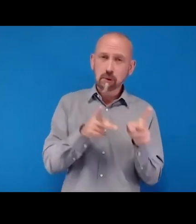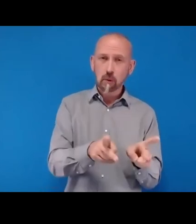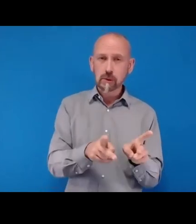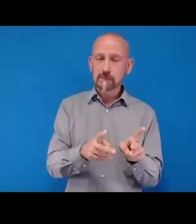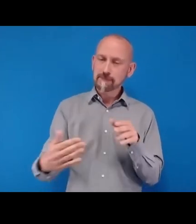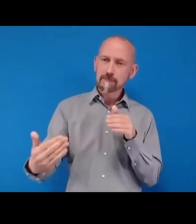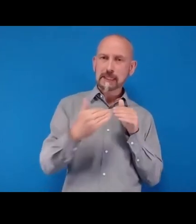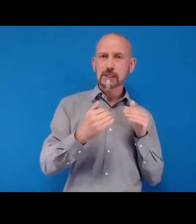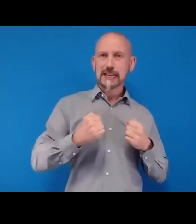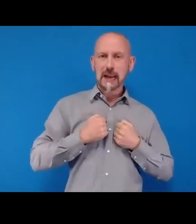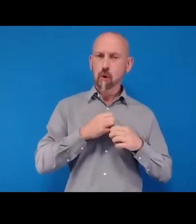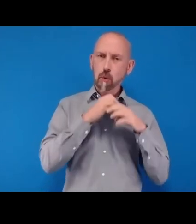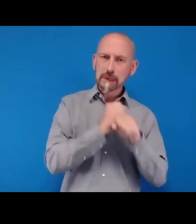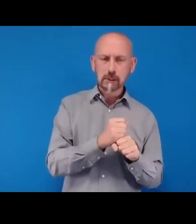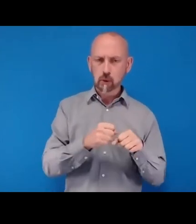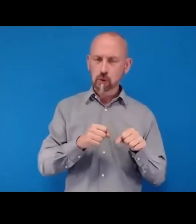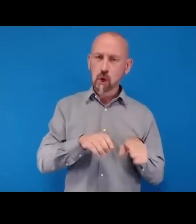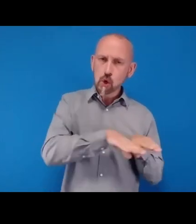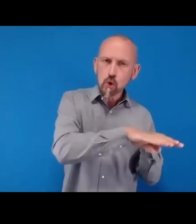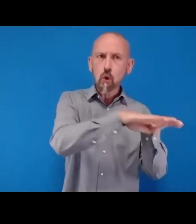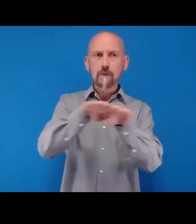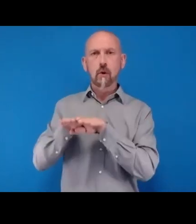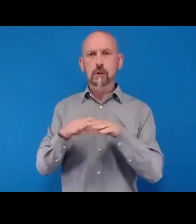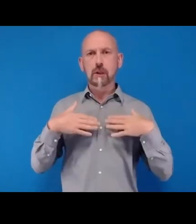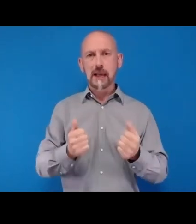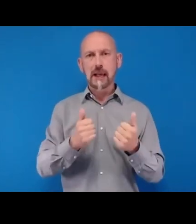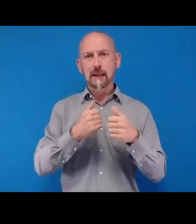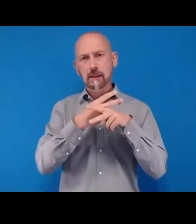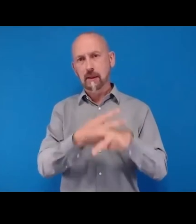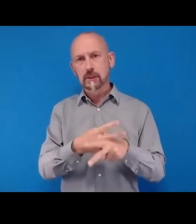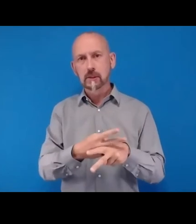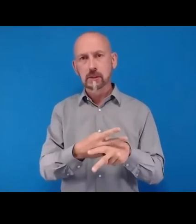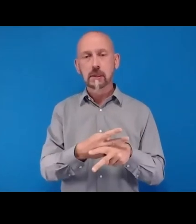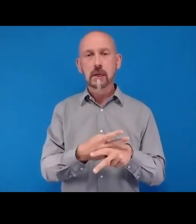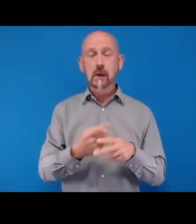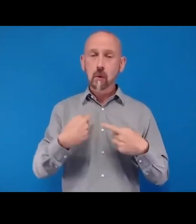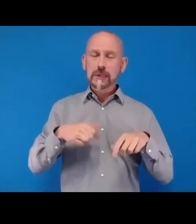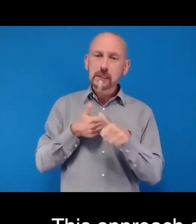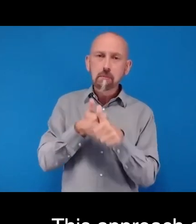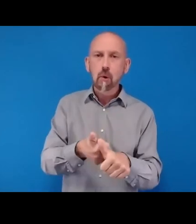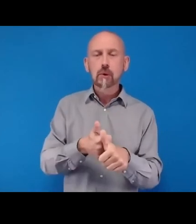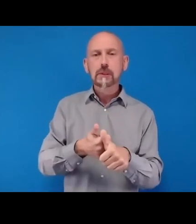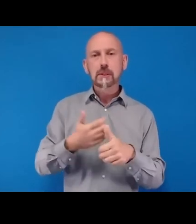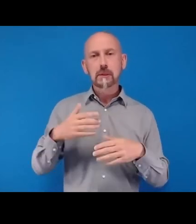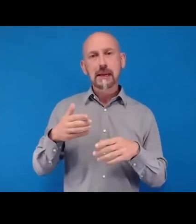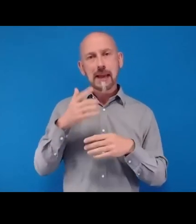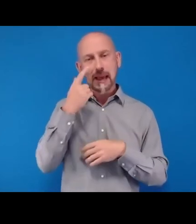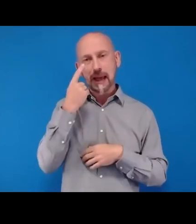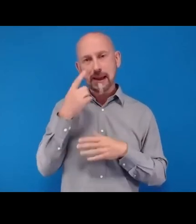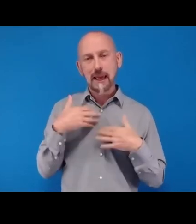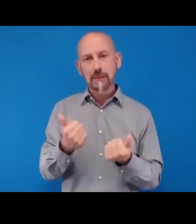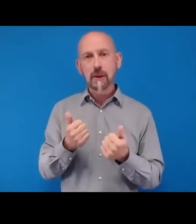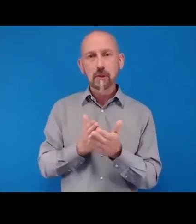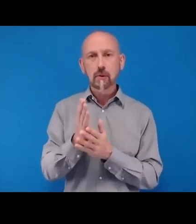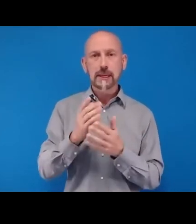health coverage for all. We continue to support eye health activities through the aid program with funding provided